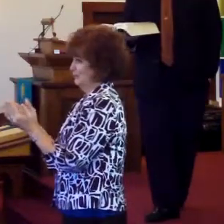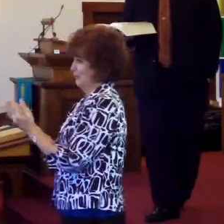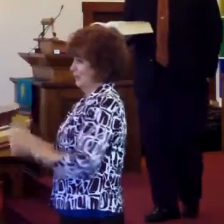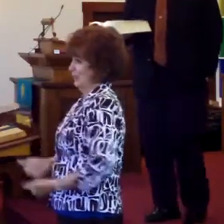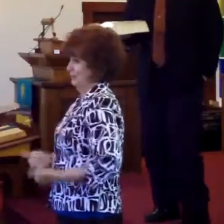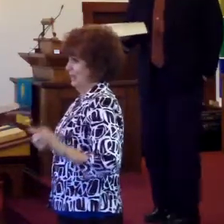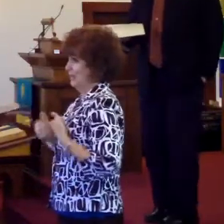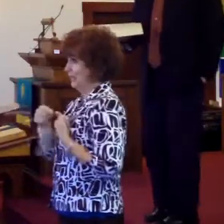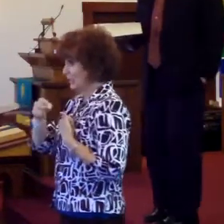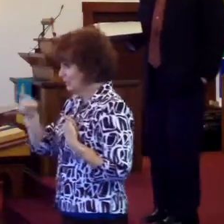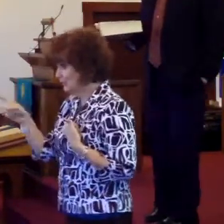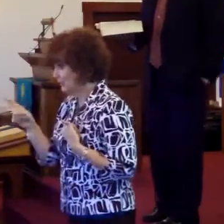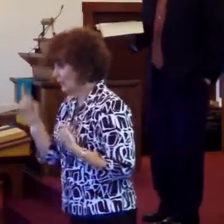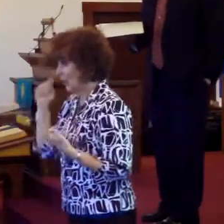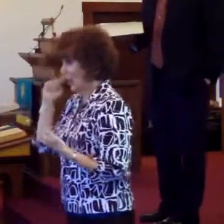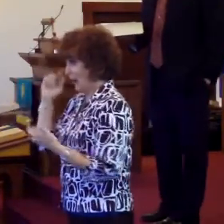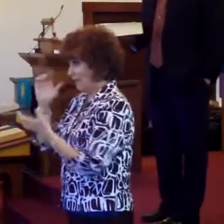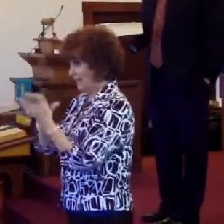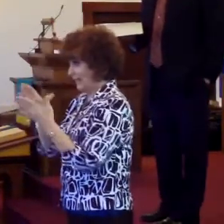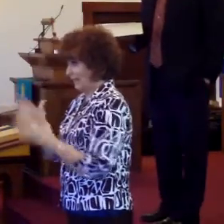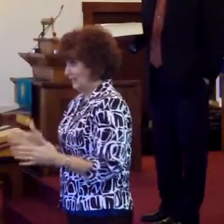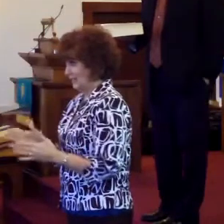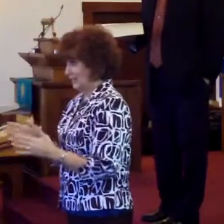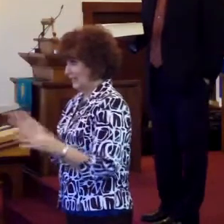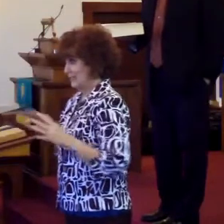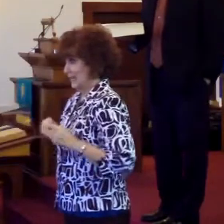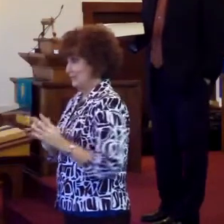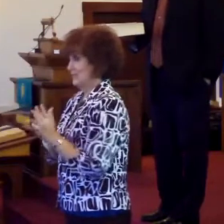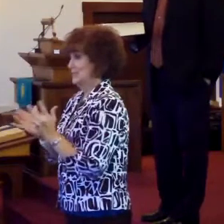this morning, your name is in the Lamb's Book of Life.